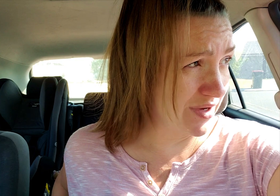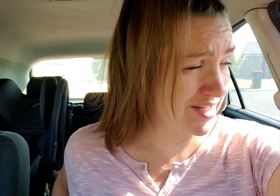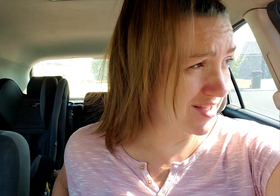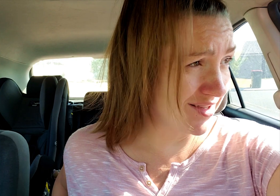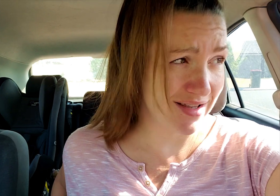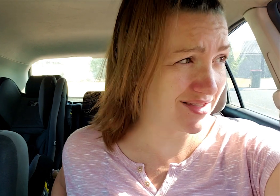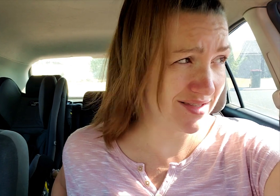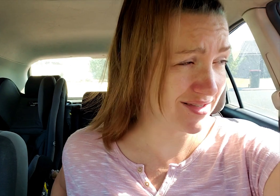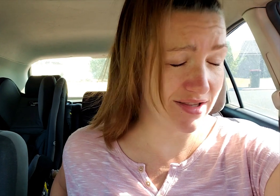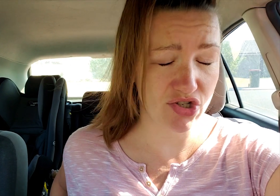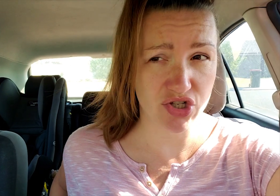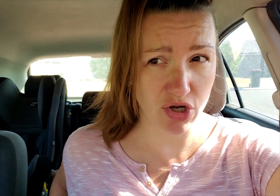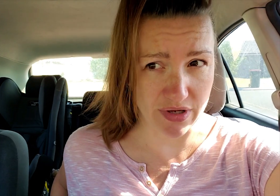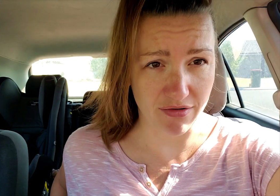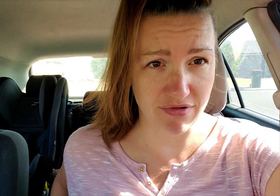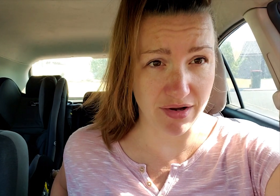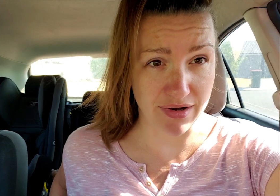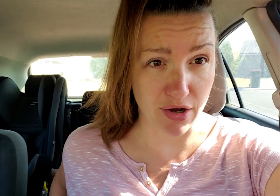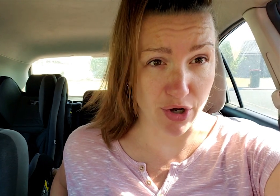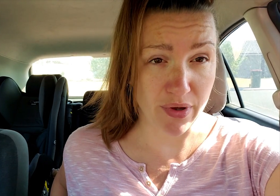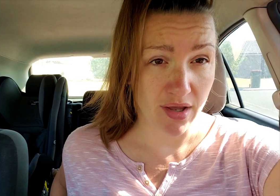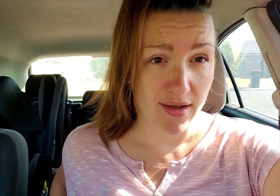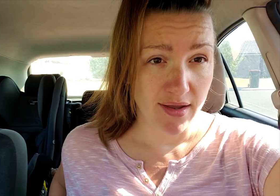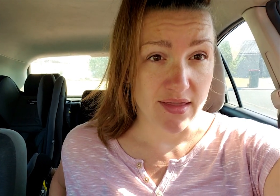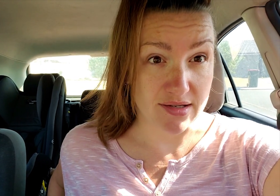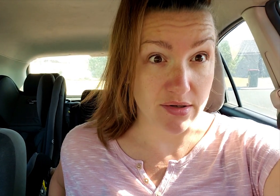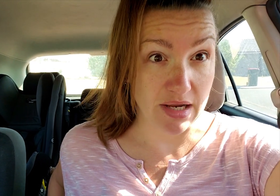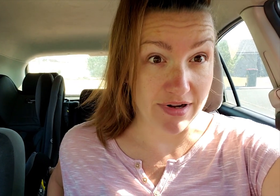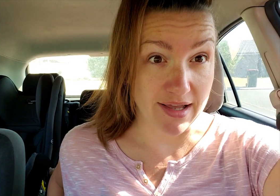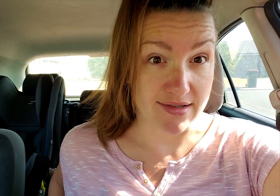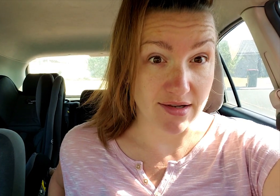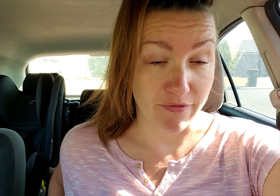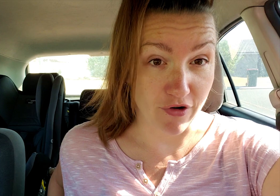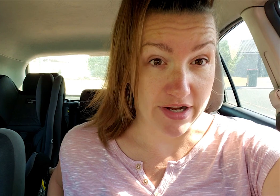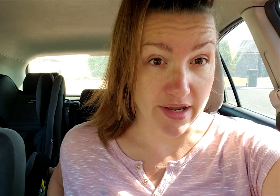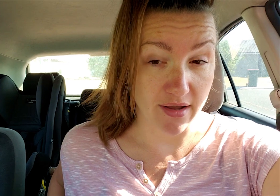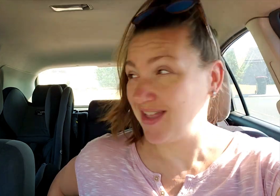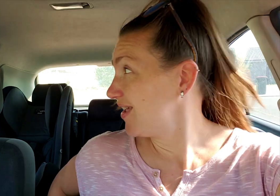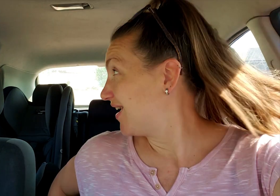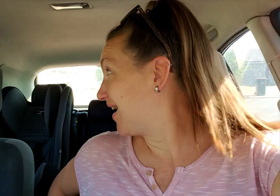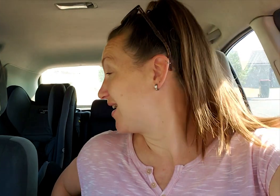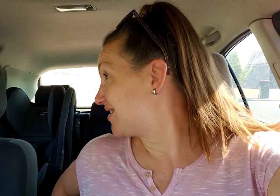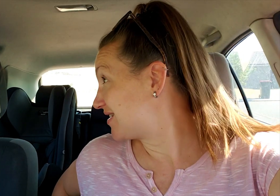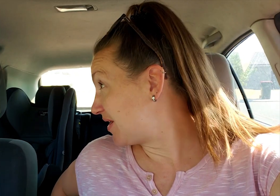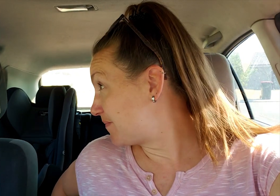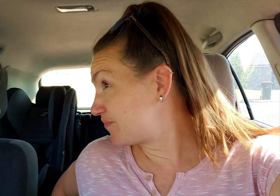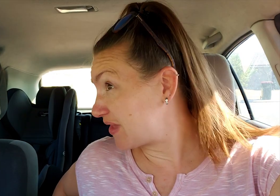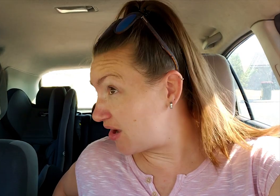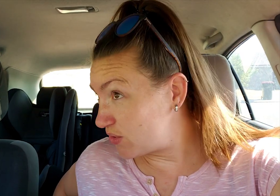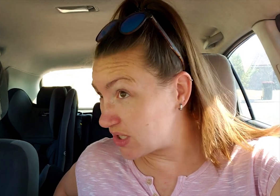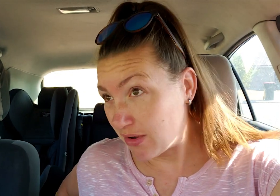birthing suite. It's it's stupid. I really really hope this lockdown really ends on Friday. And